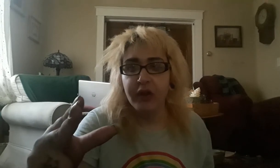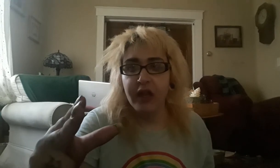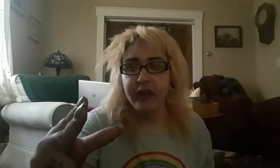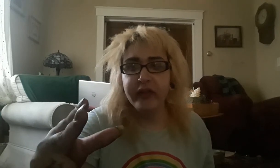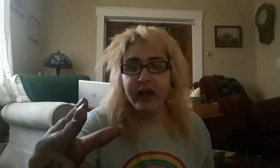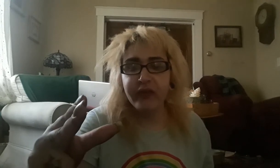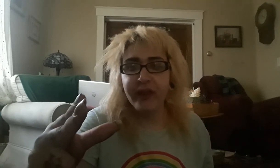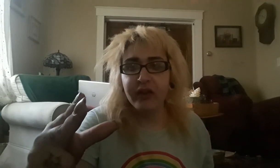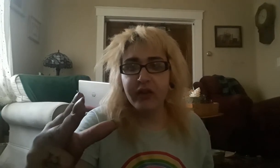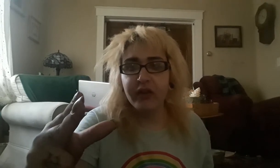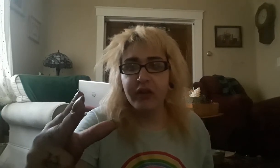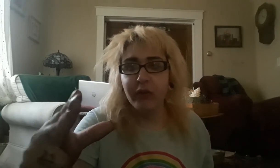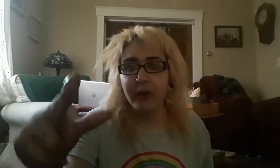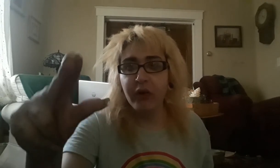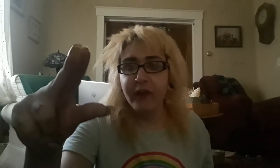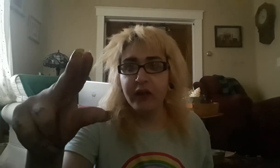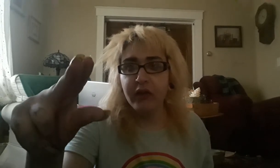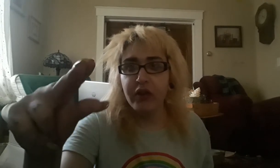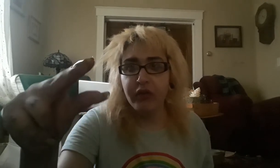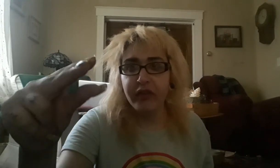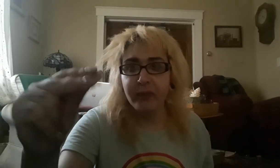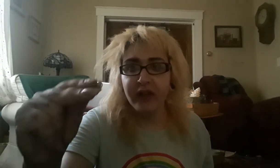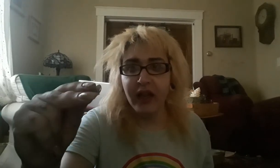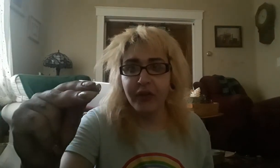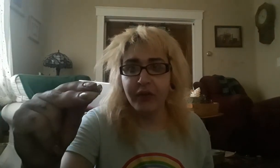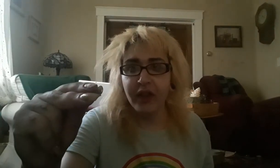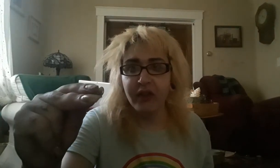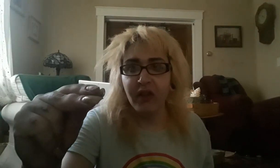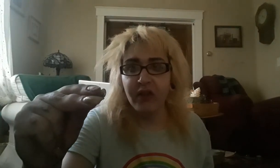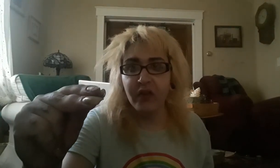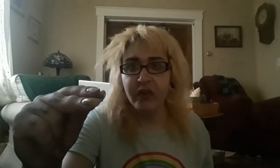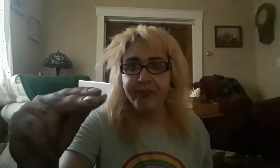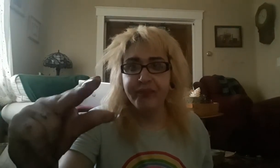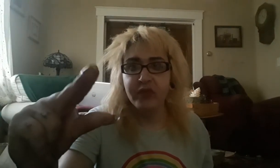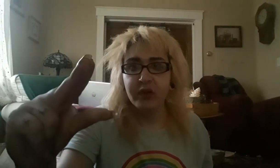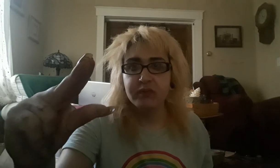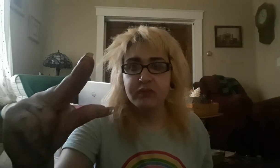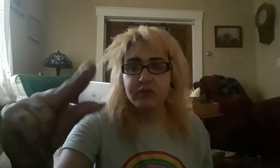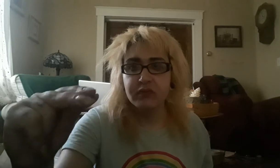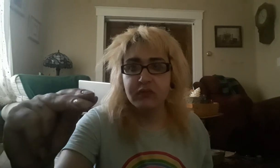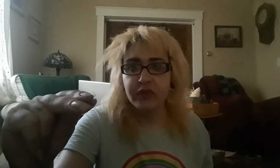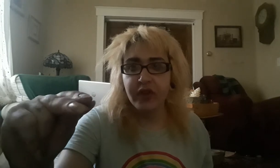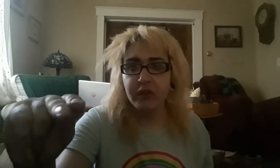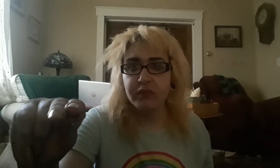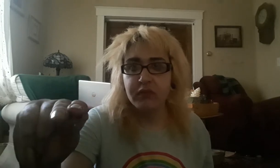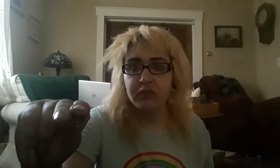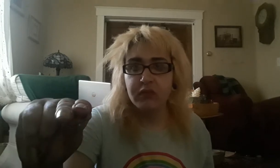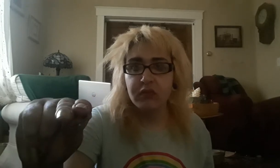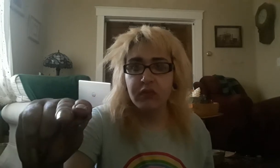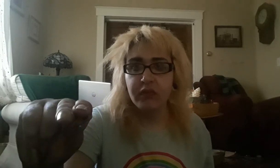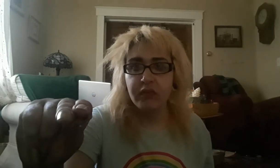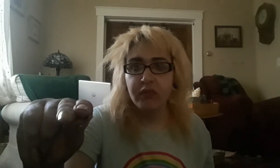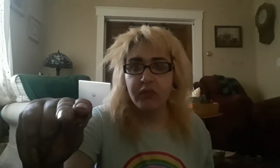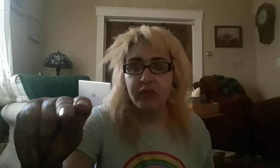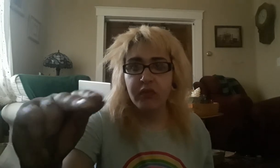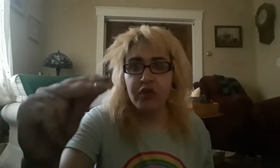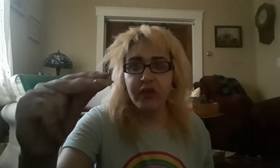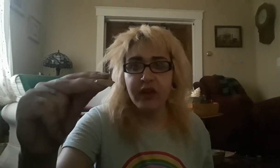index finger, your middle finger, and your thumb together like this. See? Just like